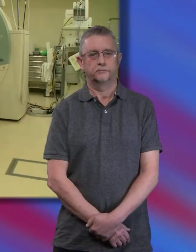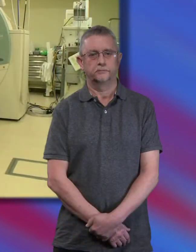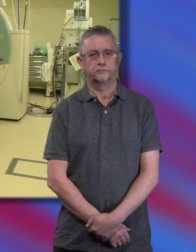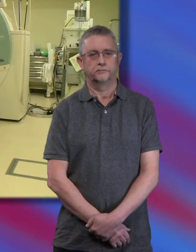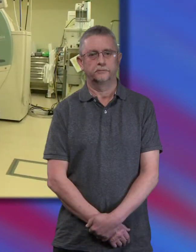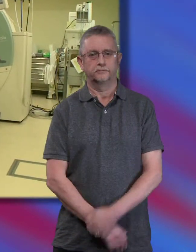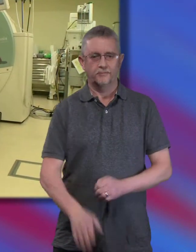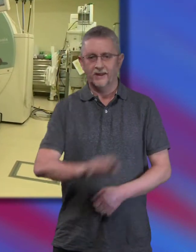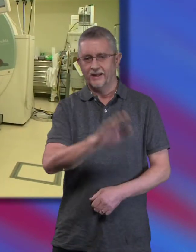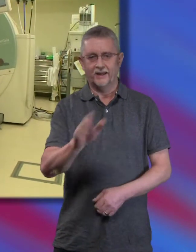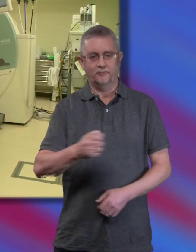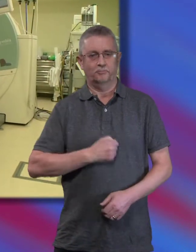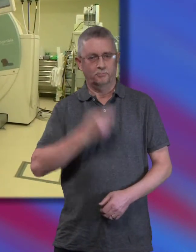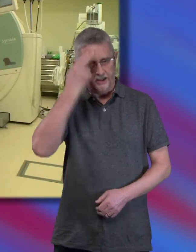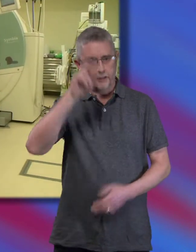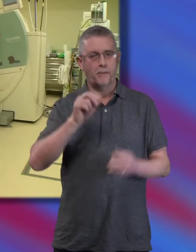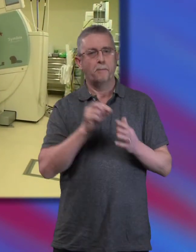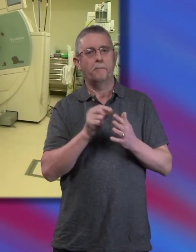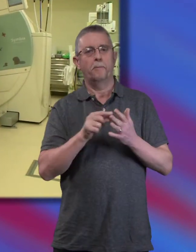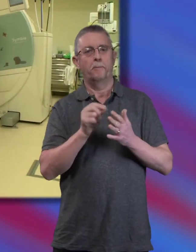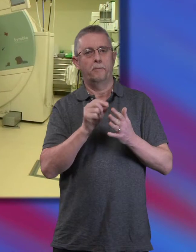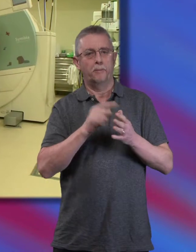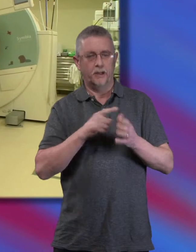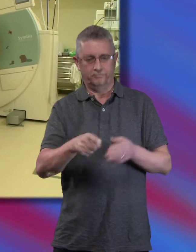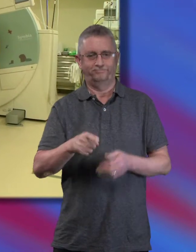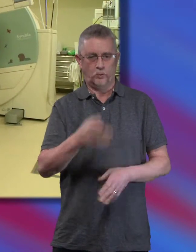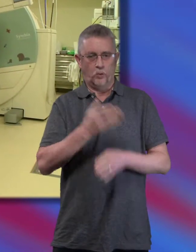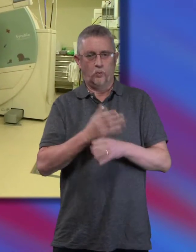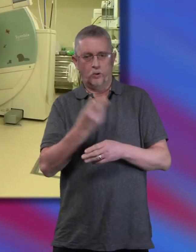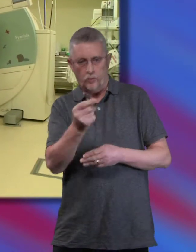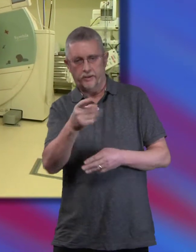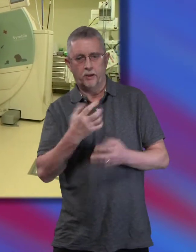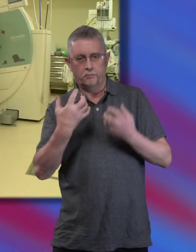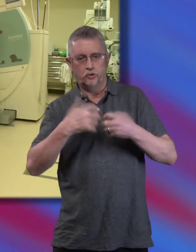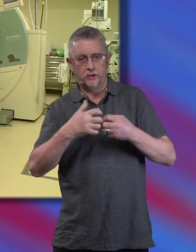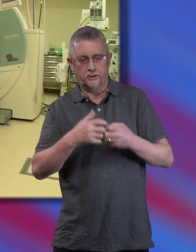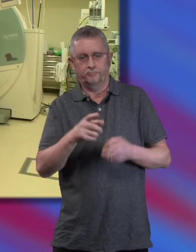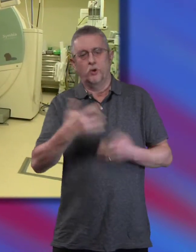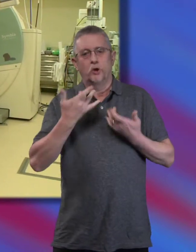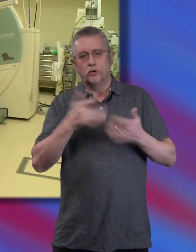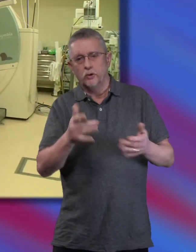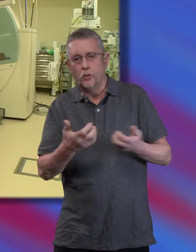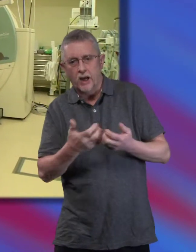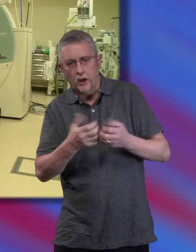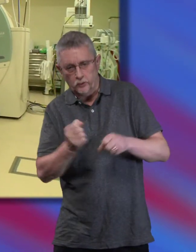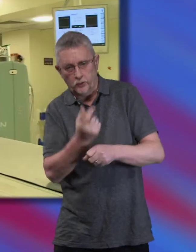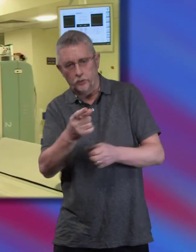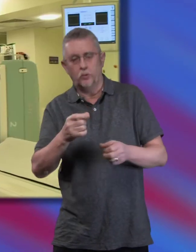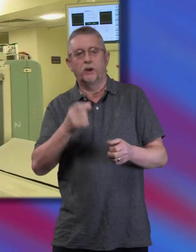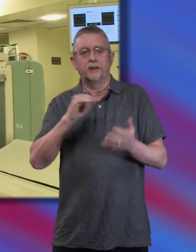Hello, my name's Pippa and I'm a radiographer. I'm going to show you how I would do a SPECT brain scan. This here is